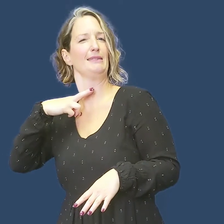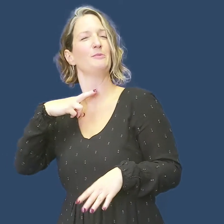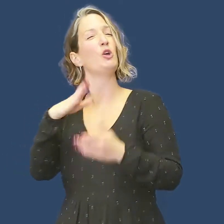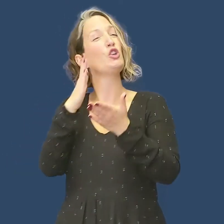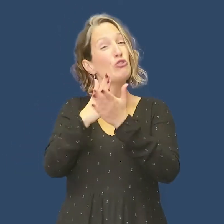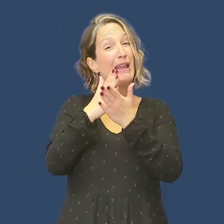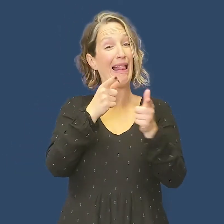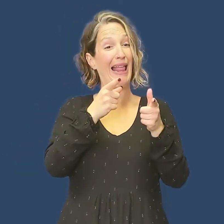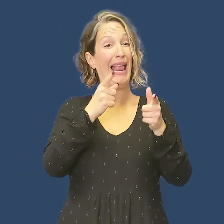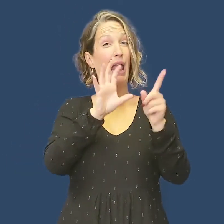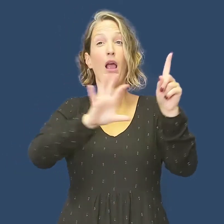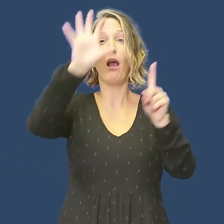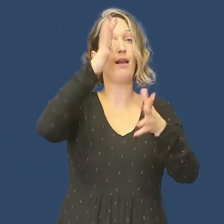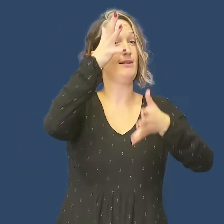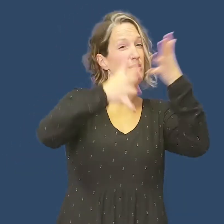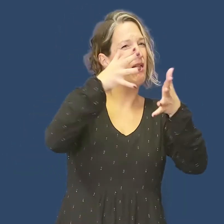However, they're actually not the same thing.